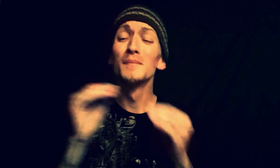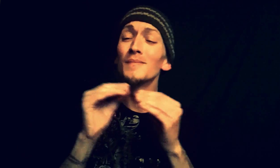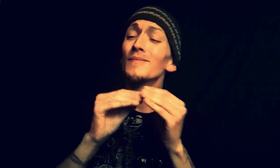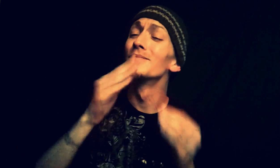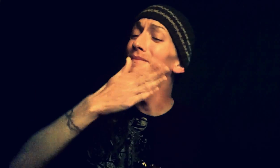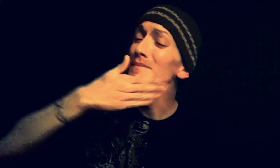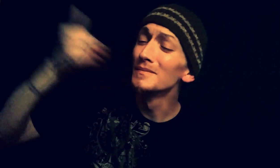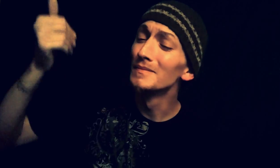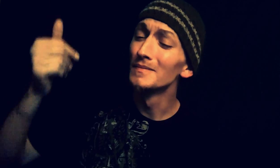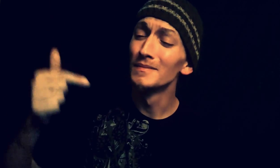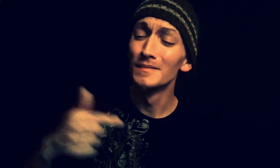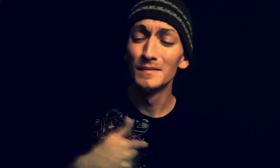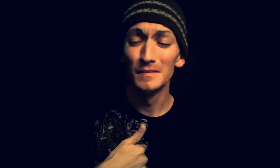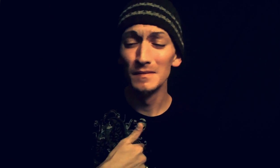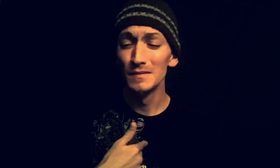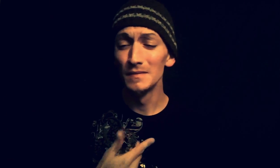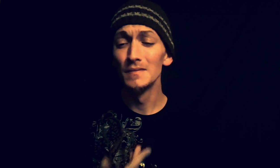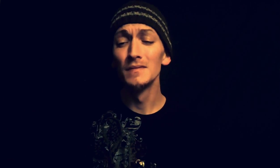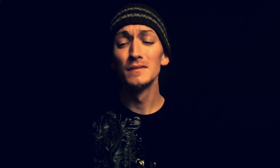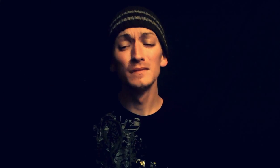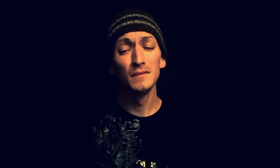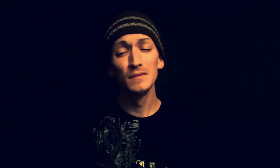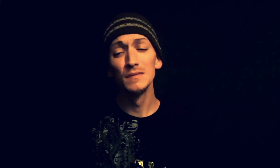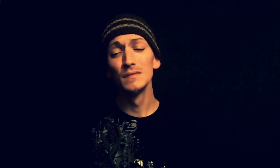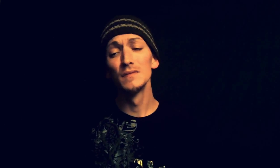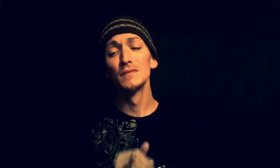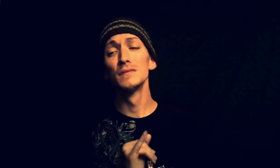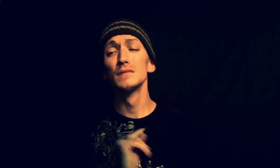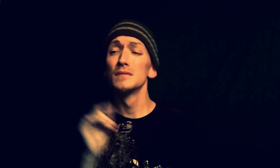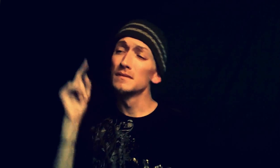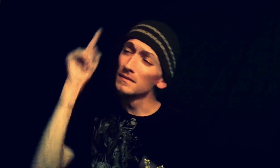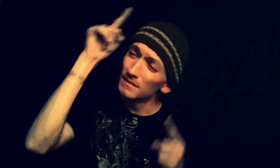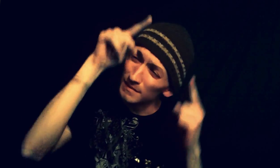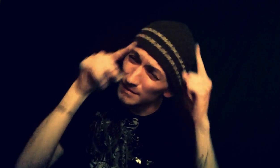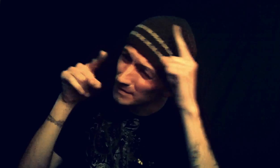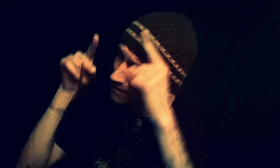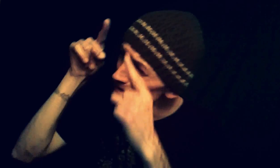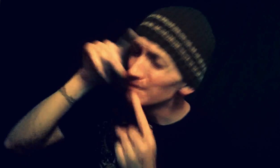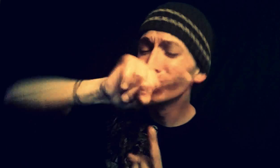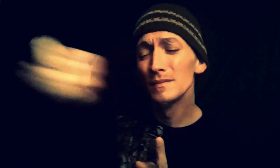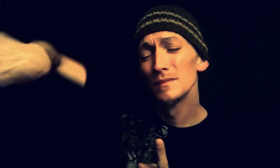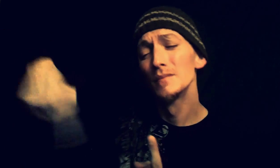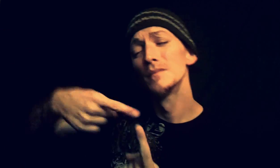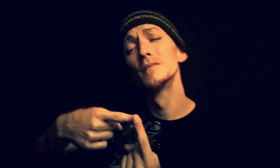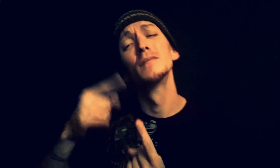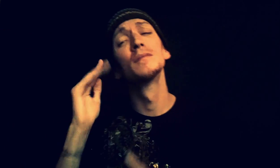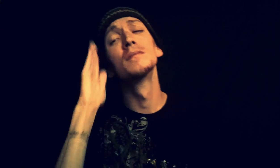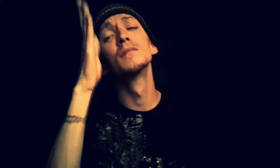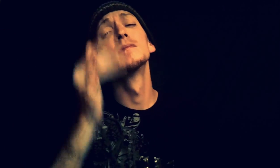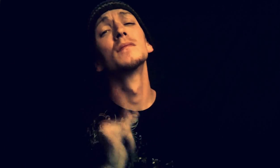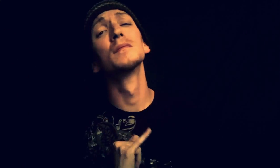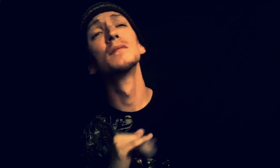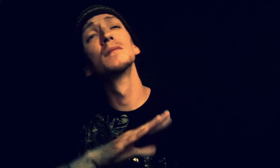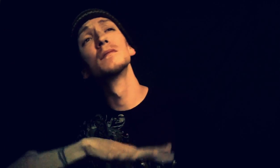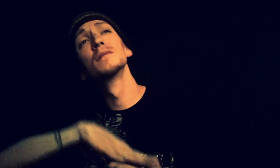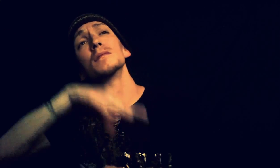better than I did And I wonder when we're hiding